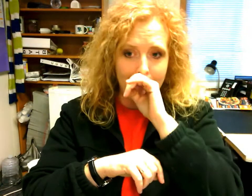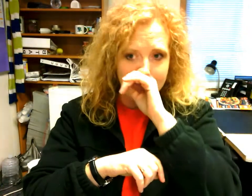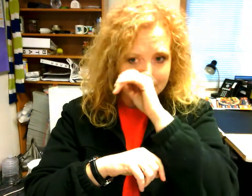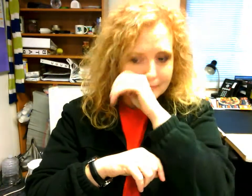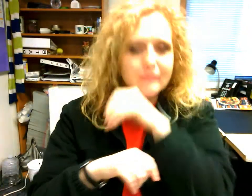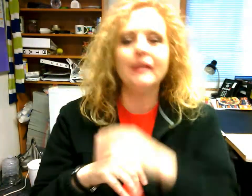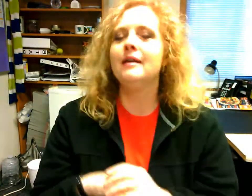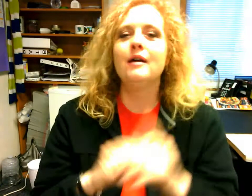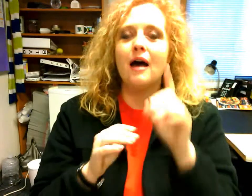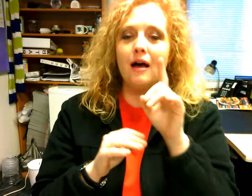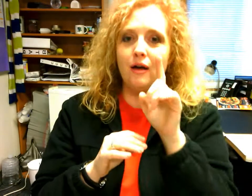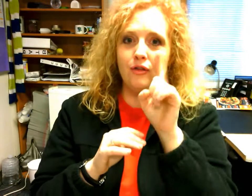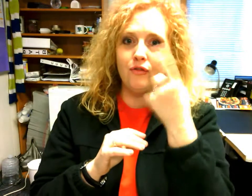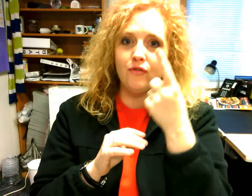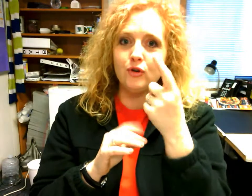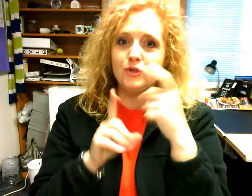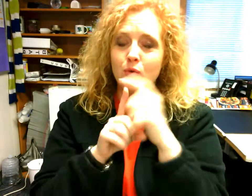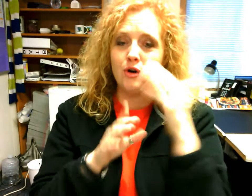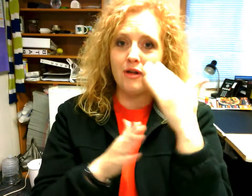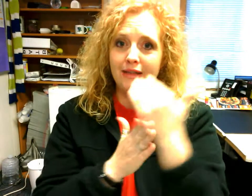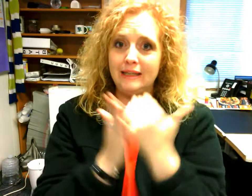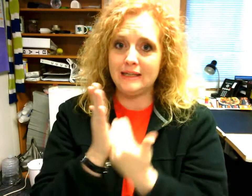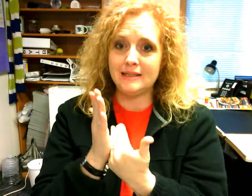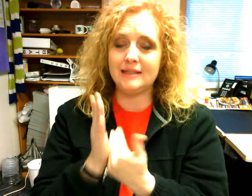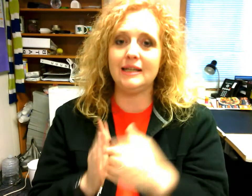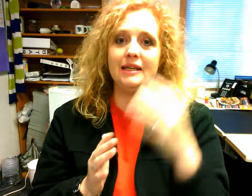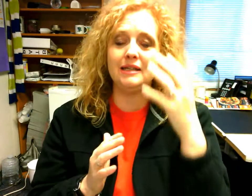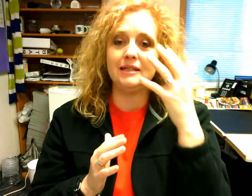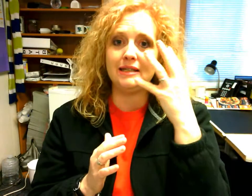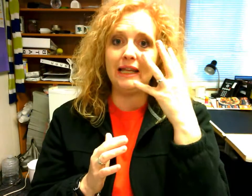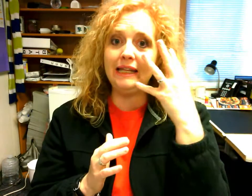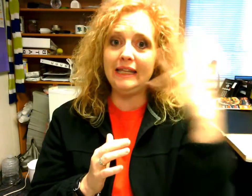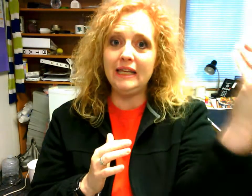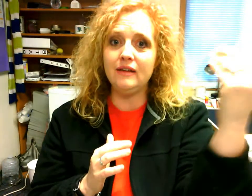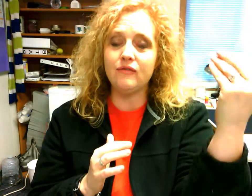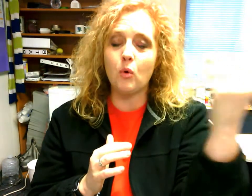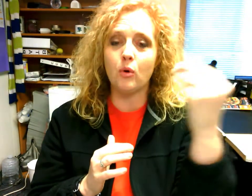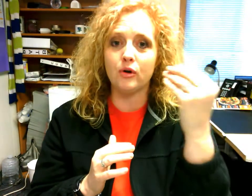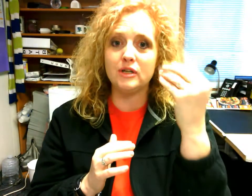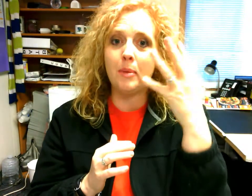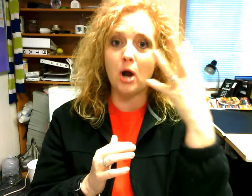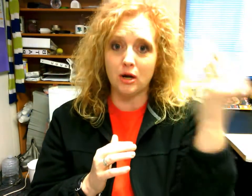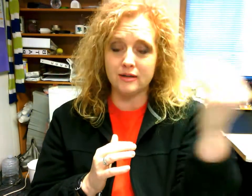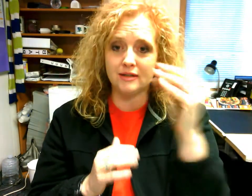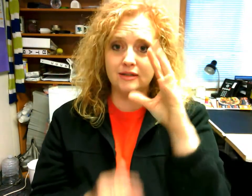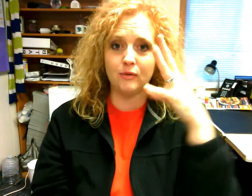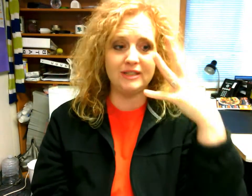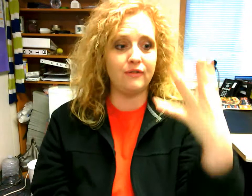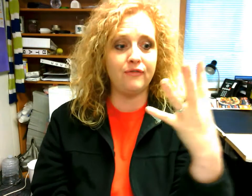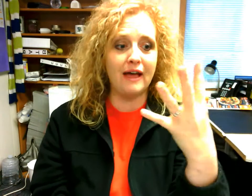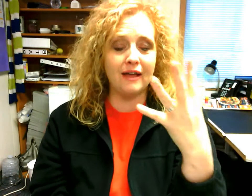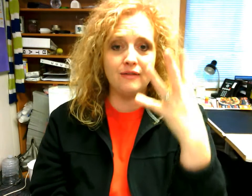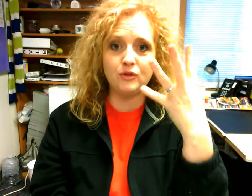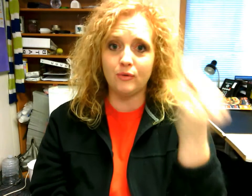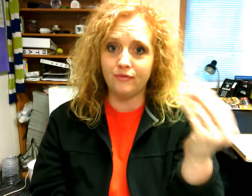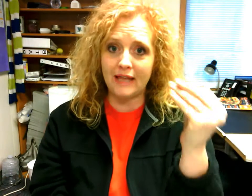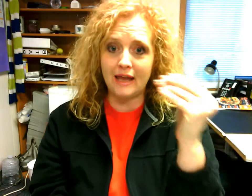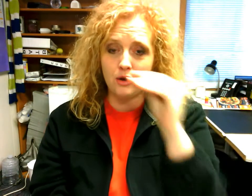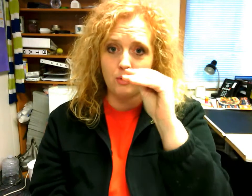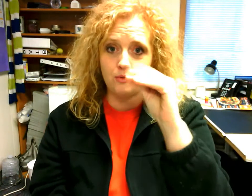the first word on the list is leave or depart so it's a five to a flat oh